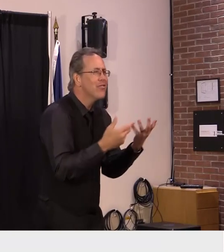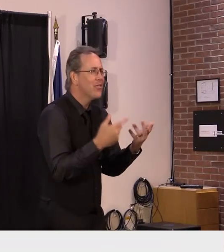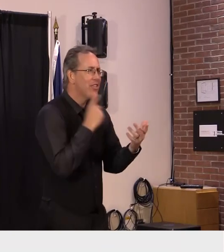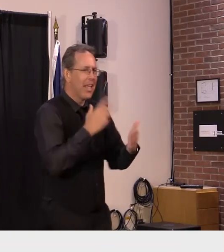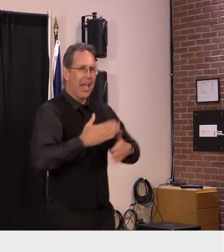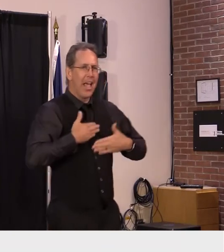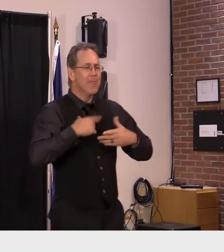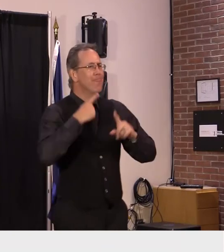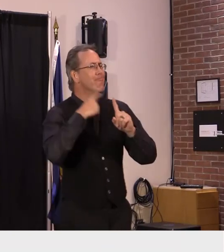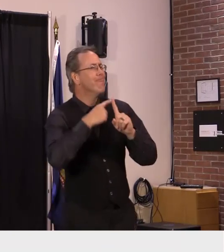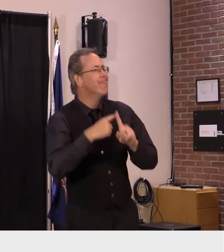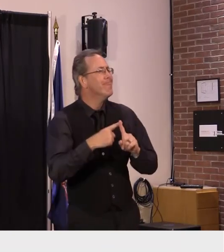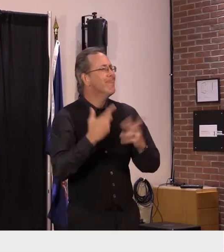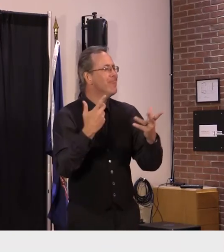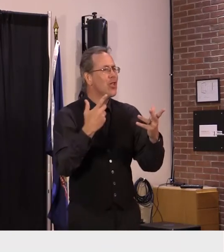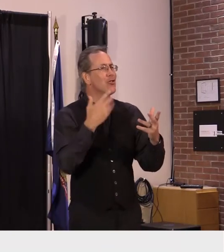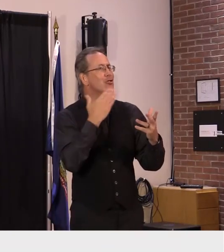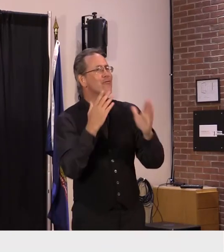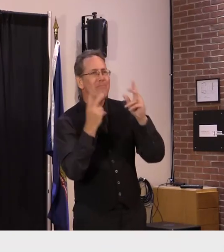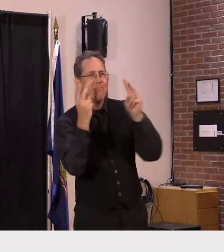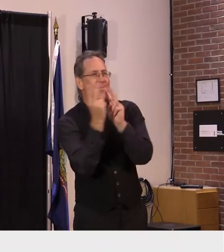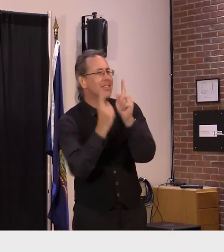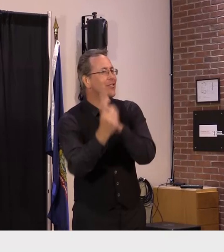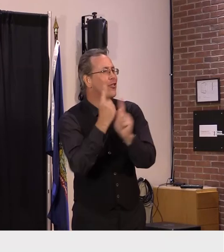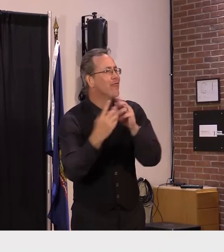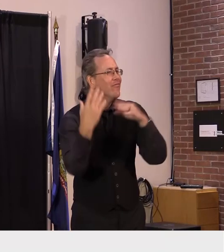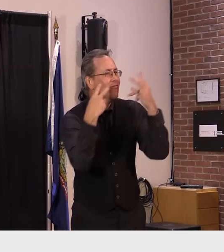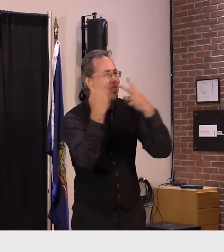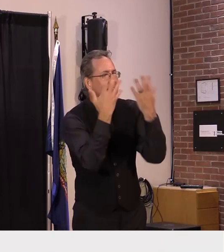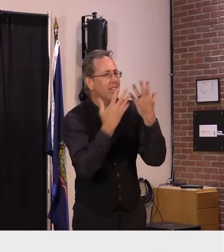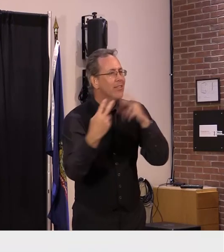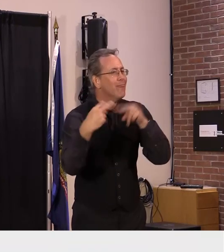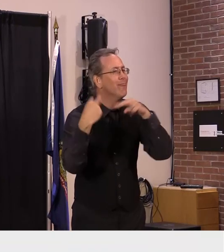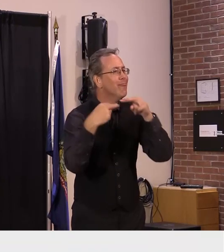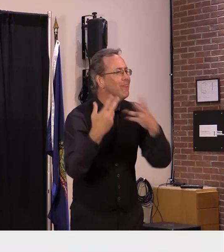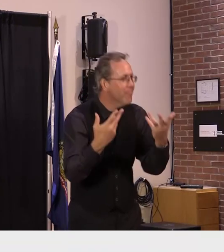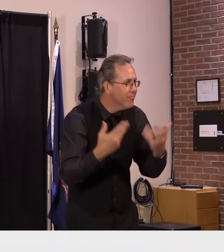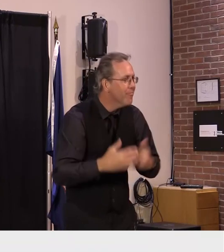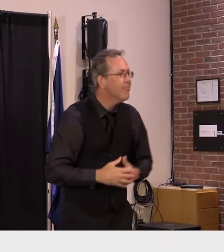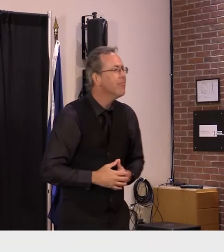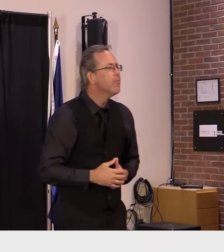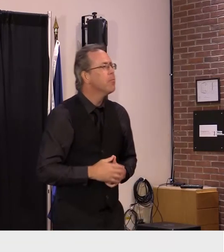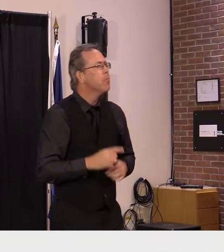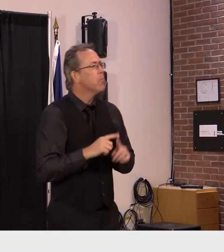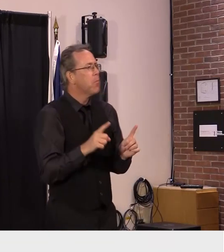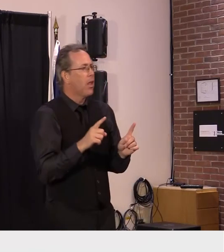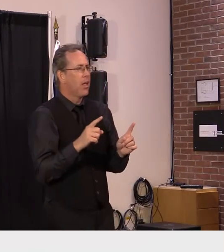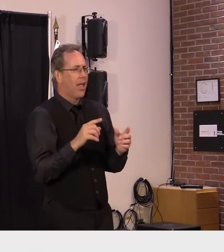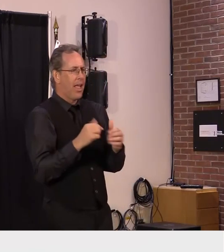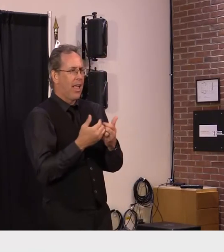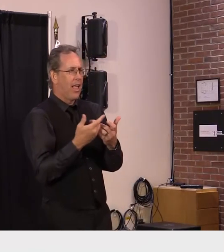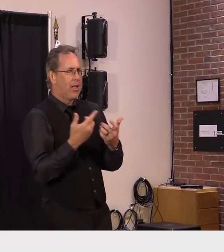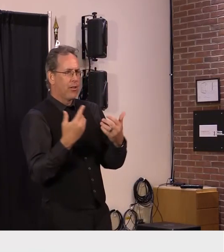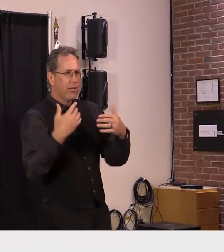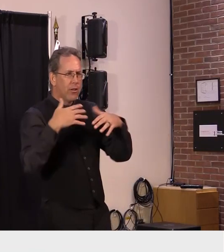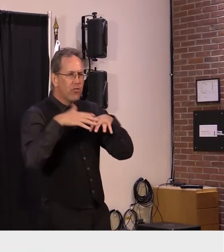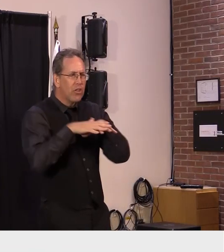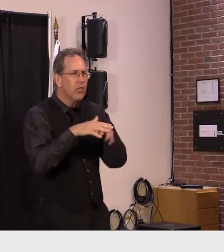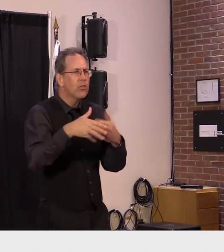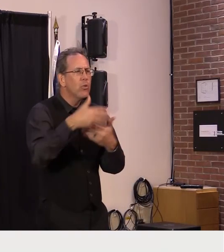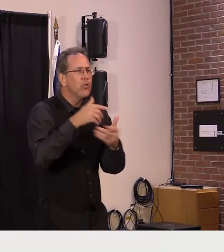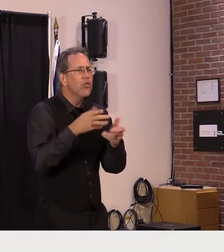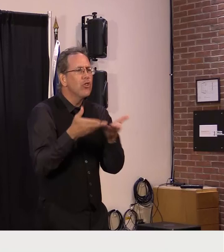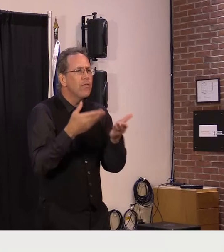their inspiration but that's part of in terms of what we're working on this integration of social services that both secretary